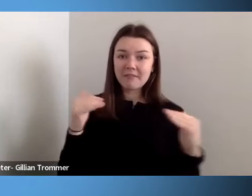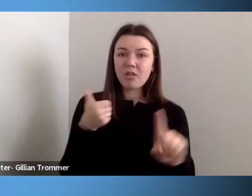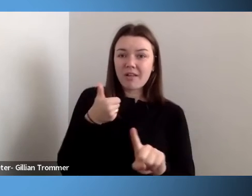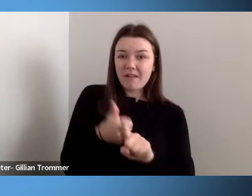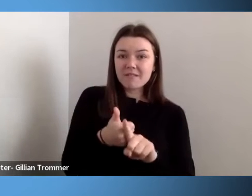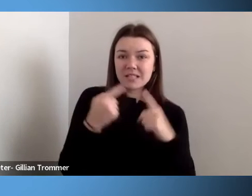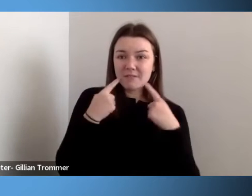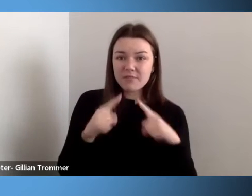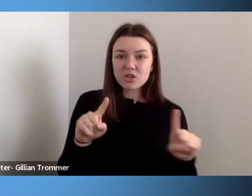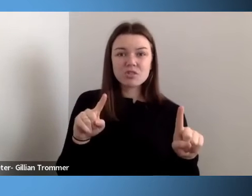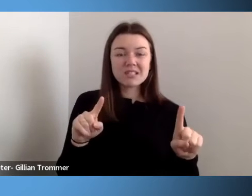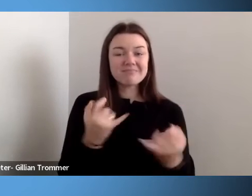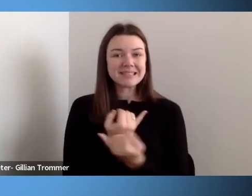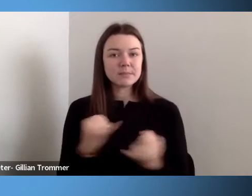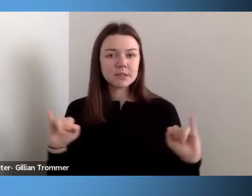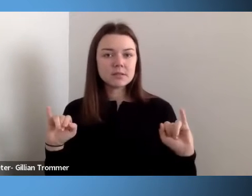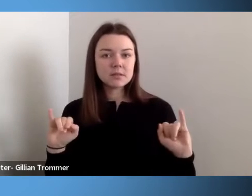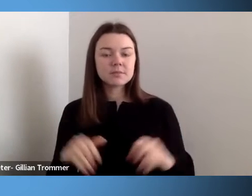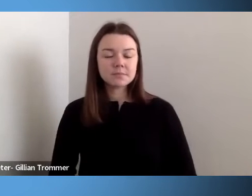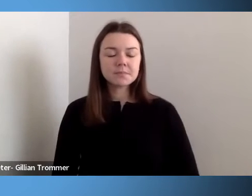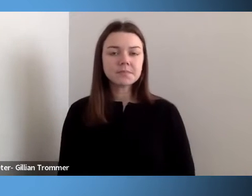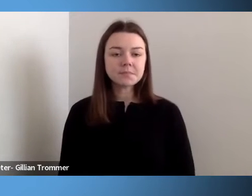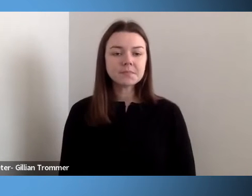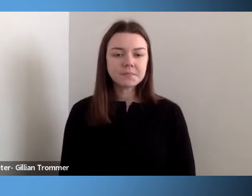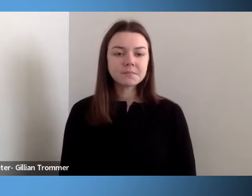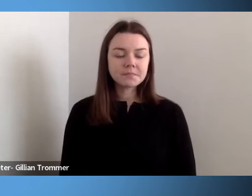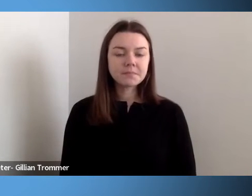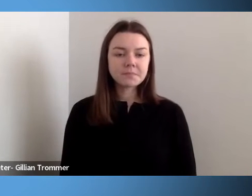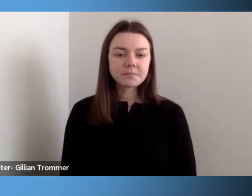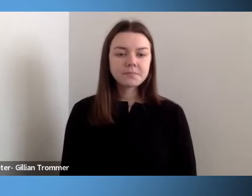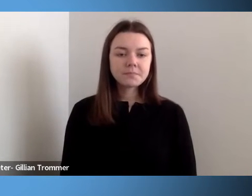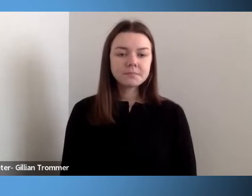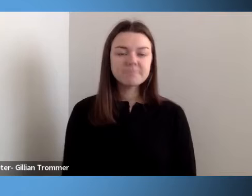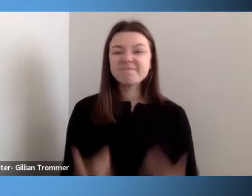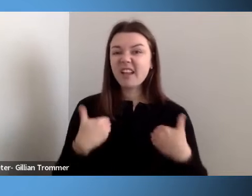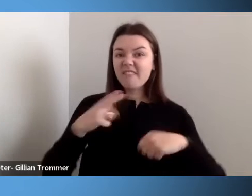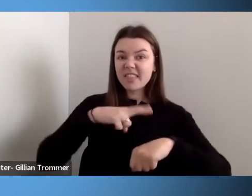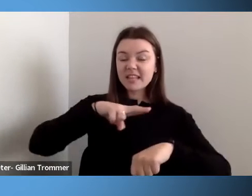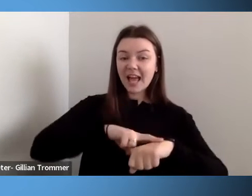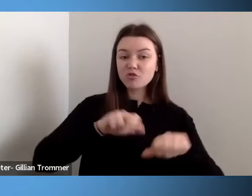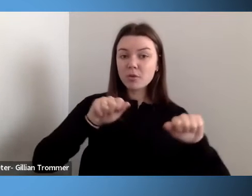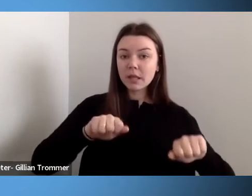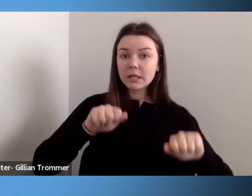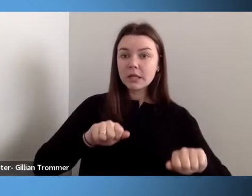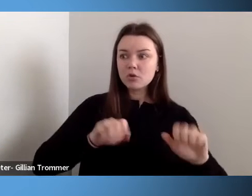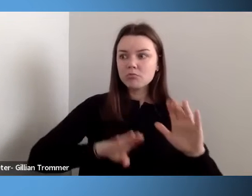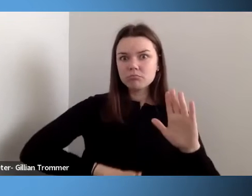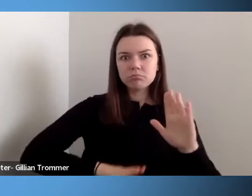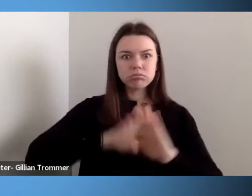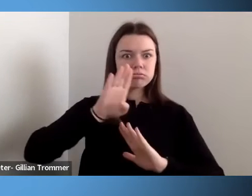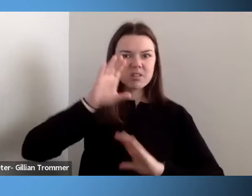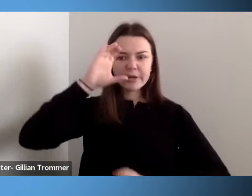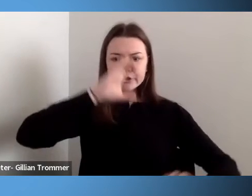It has the natural ability to exponentially expand discovery, competitiveness,